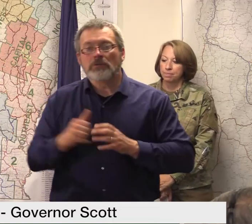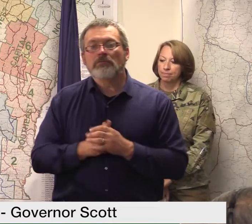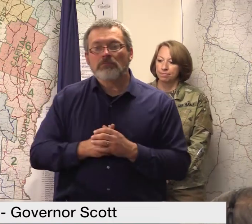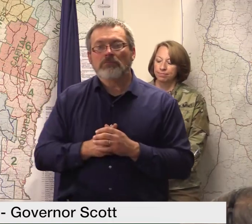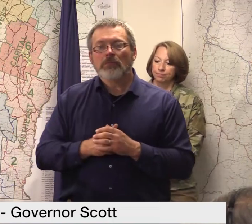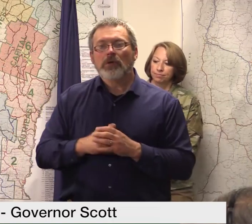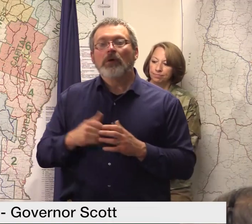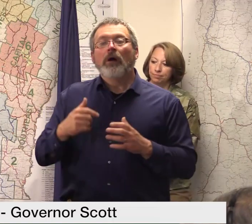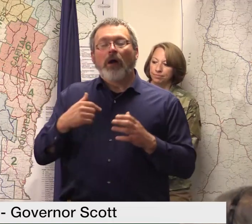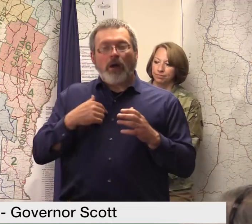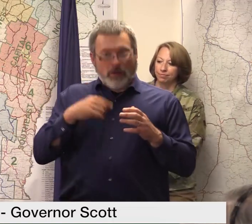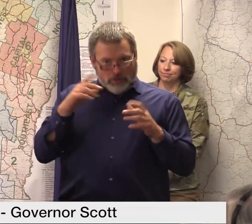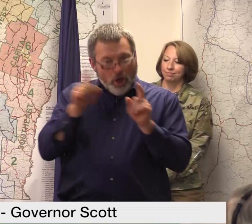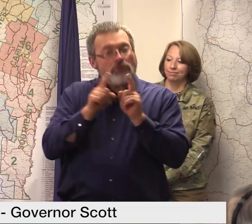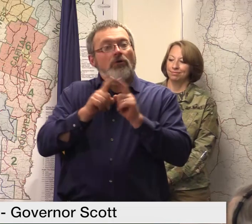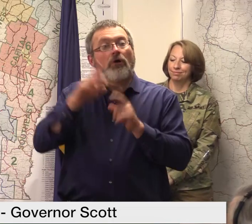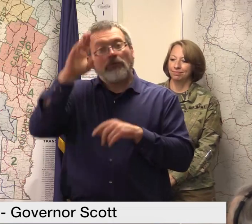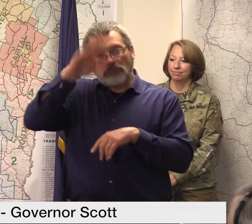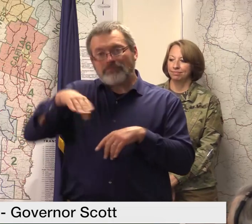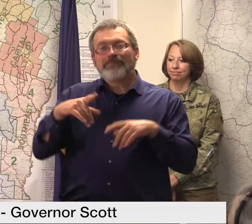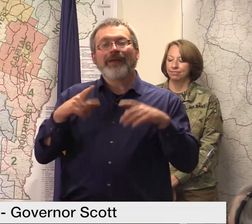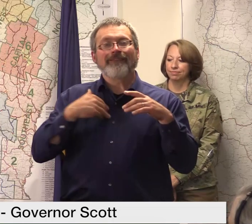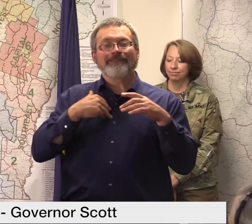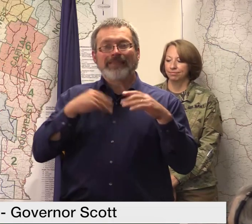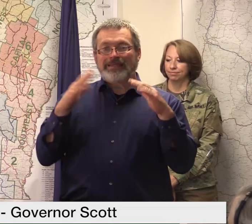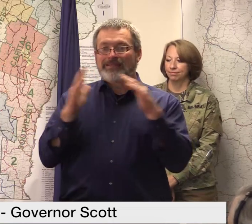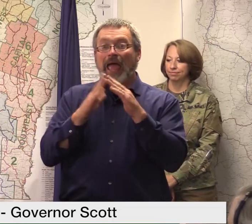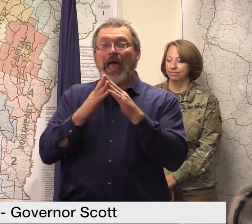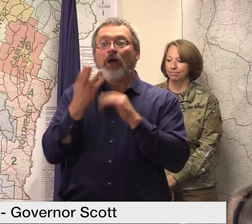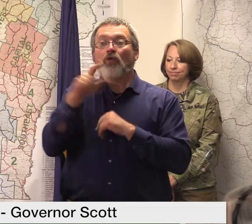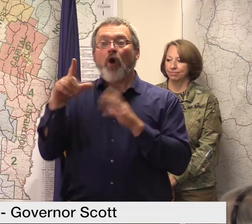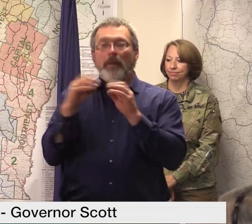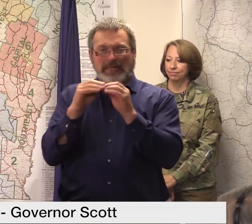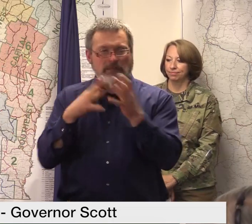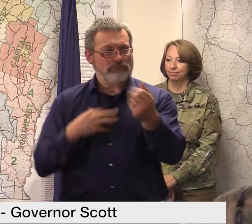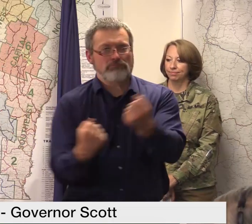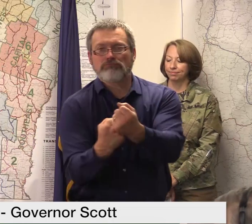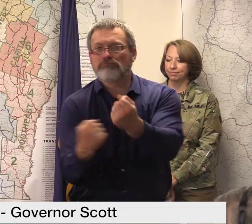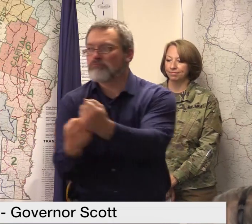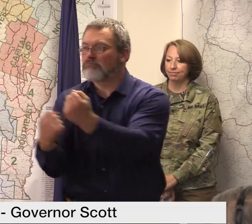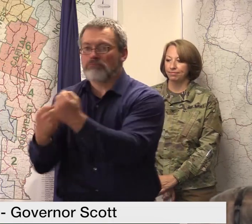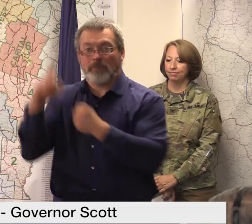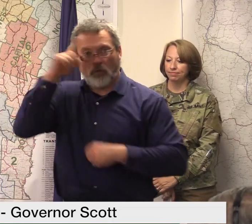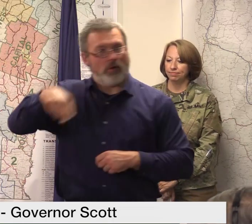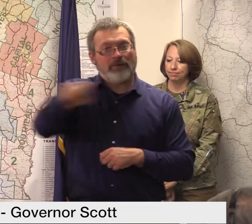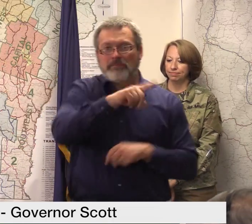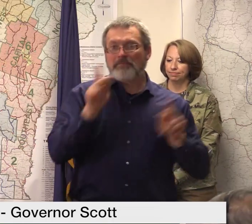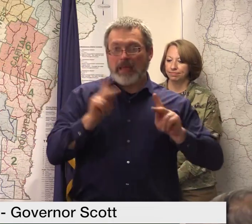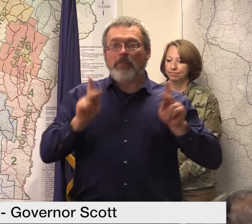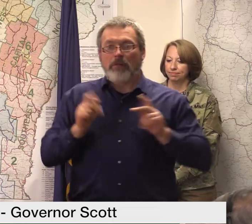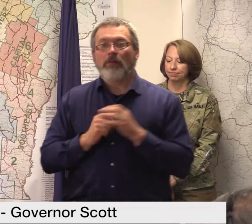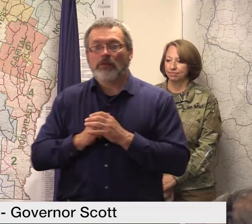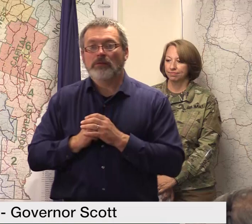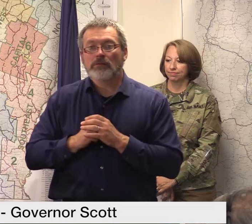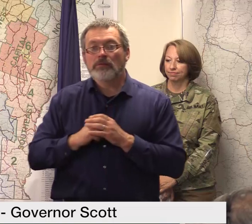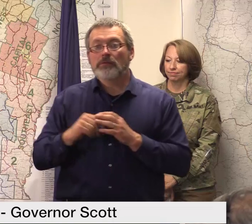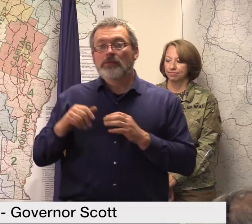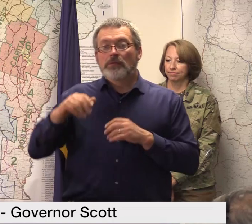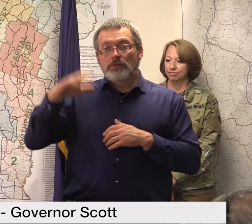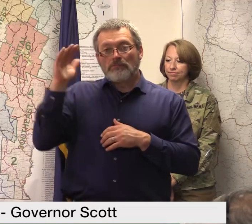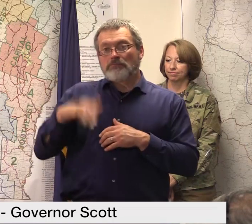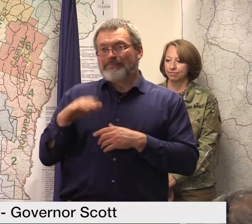FEMA programs as of today we have visited over 6,000 homes and 330 businesses